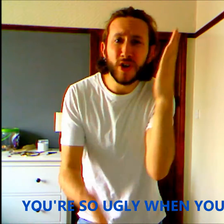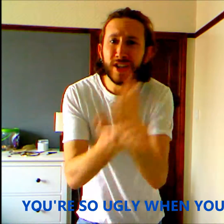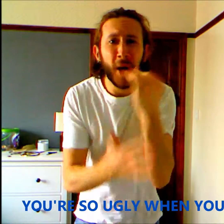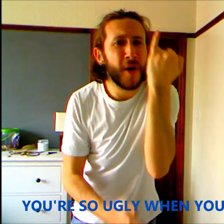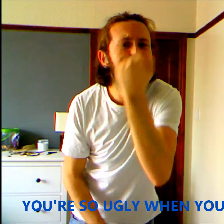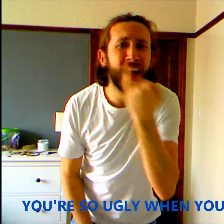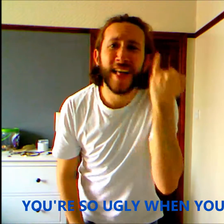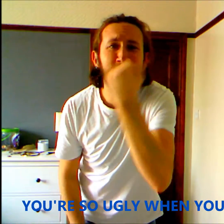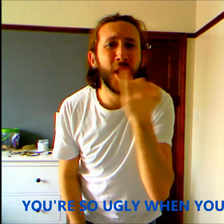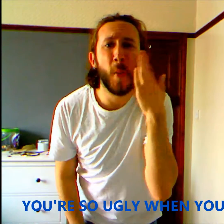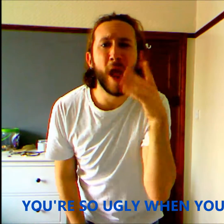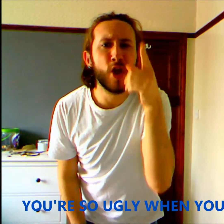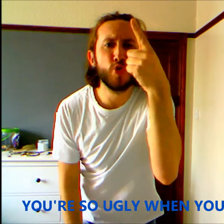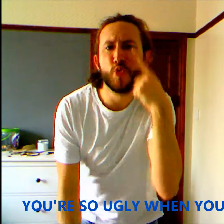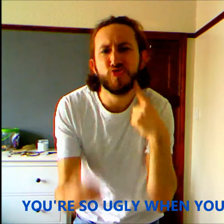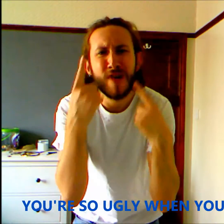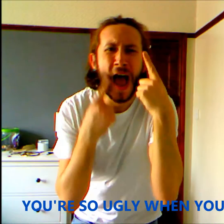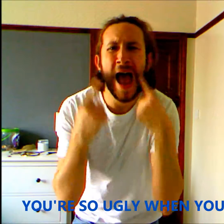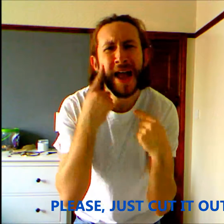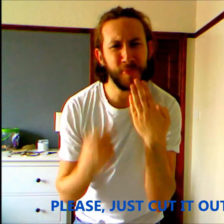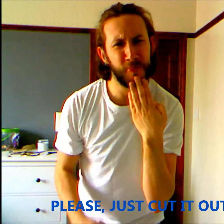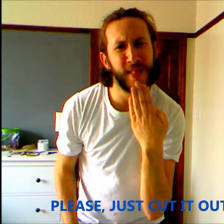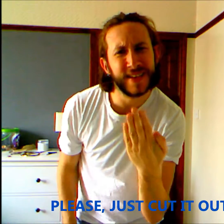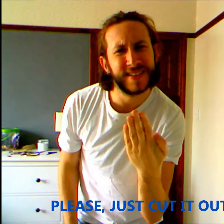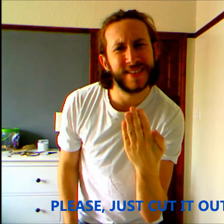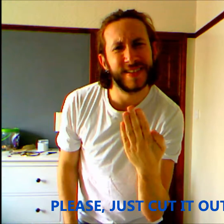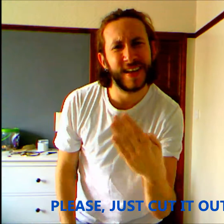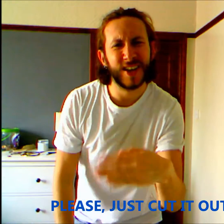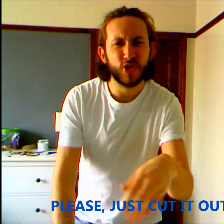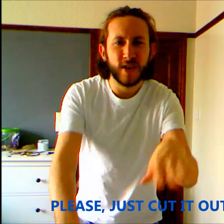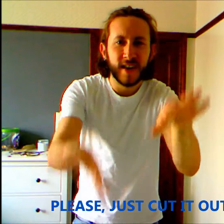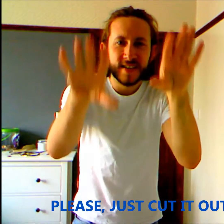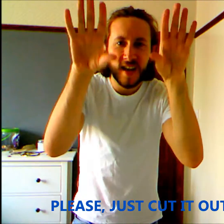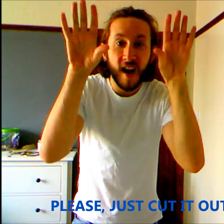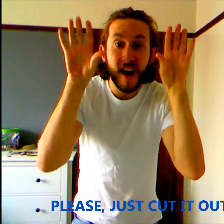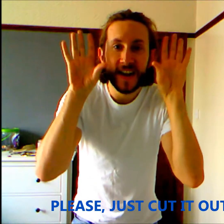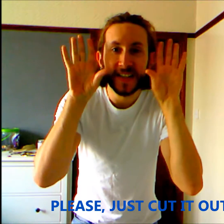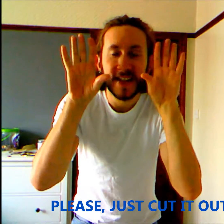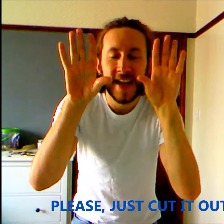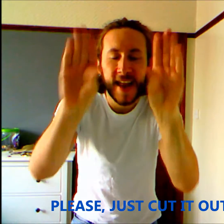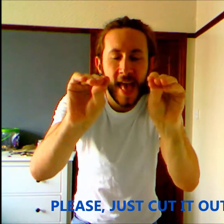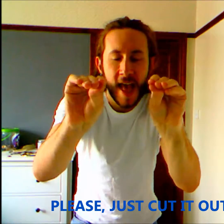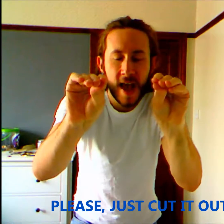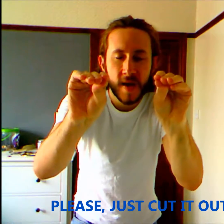so ugly when you cry, please, just cut it out.